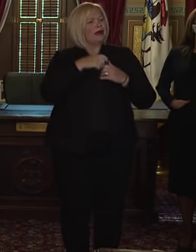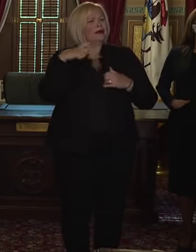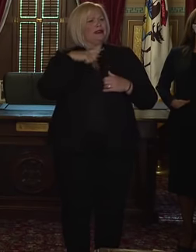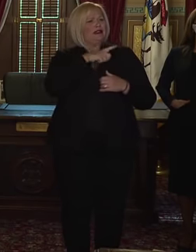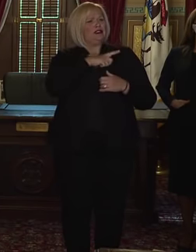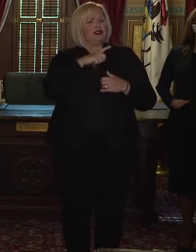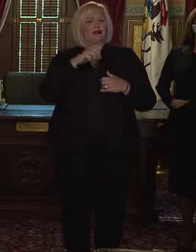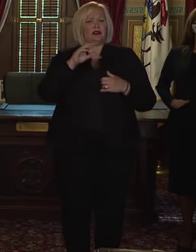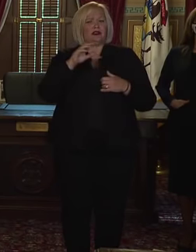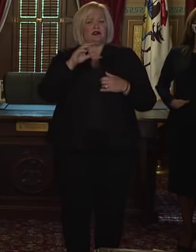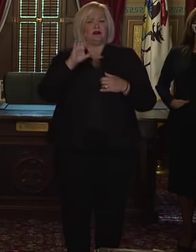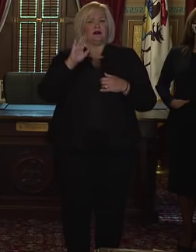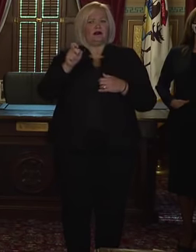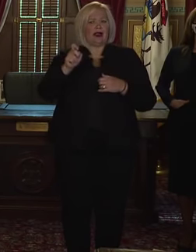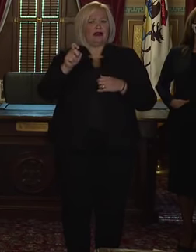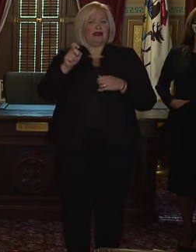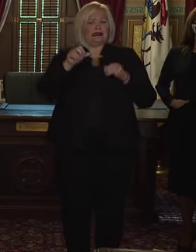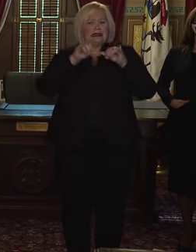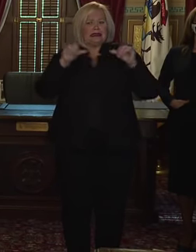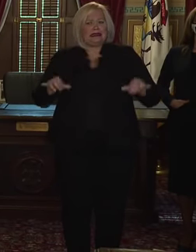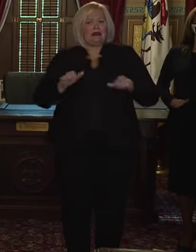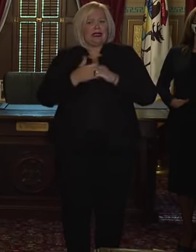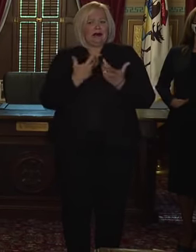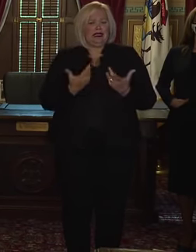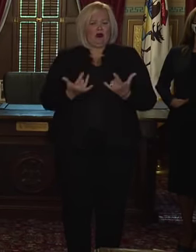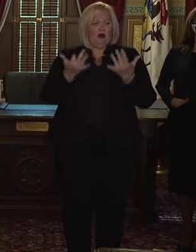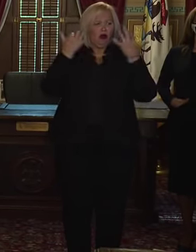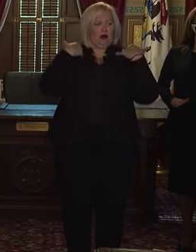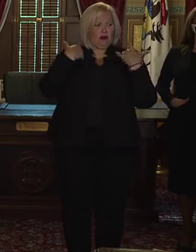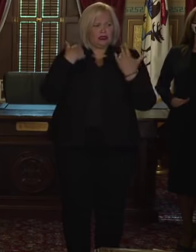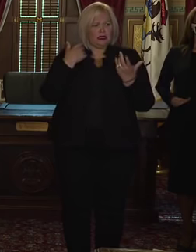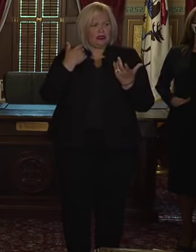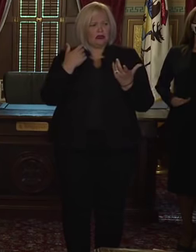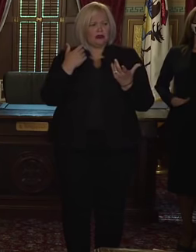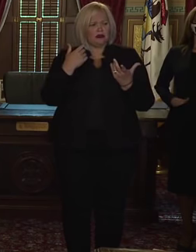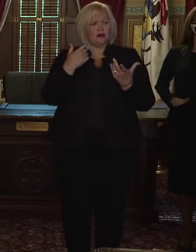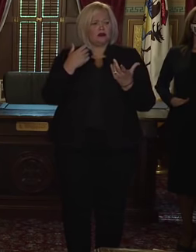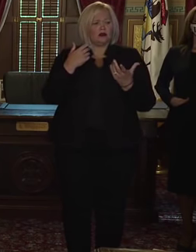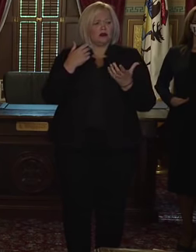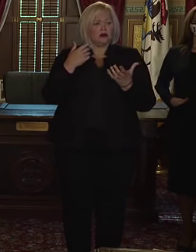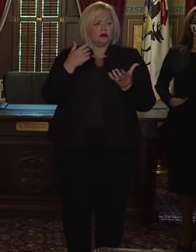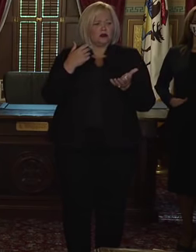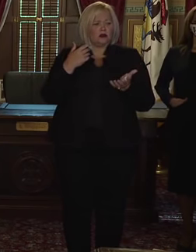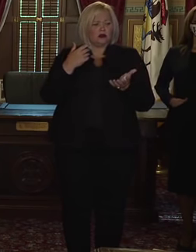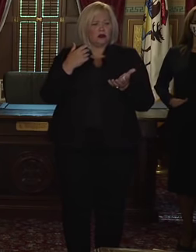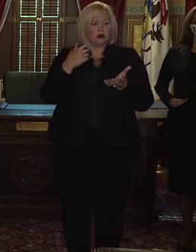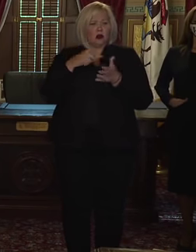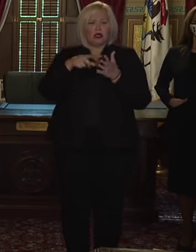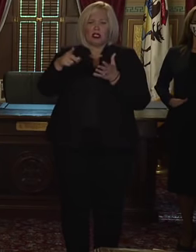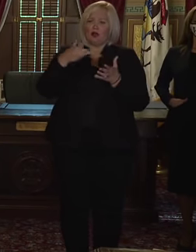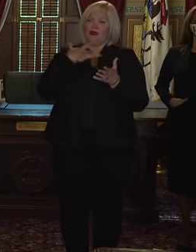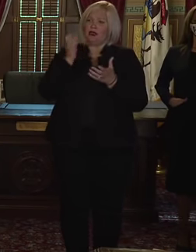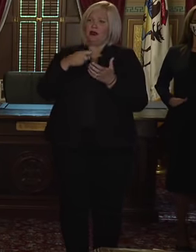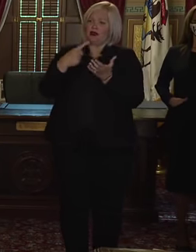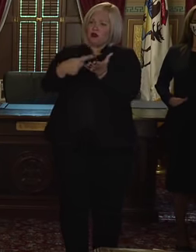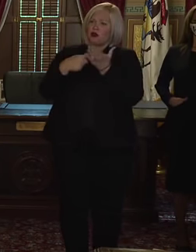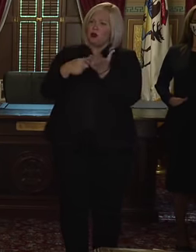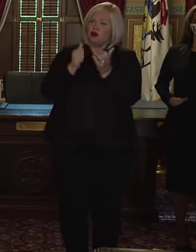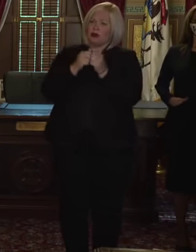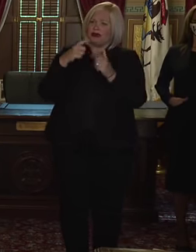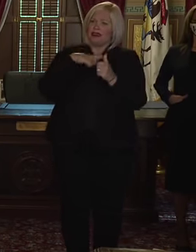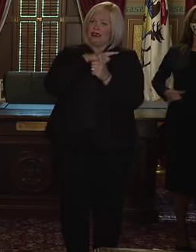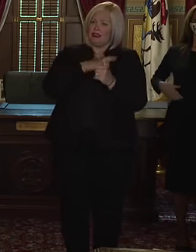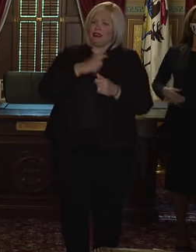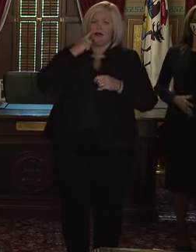process can be rather cumbersome at times. What are your fears now that you have to negotiate with the legislators on